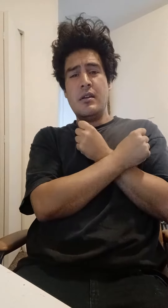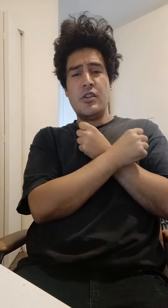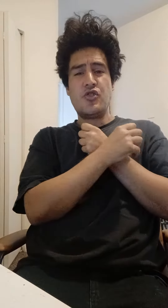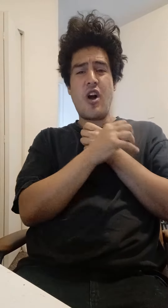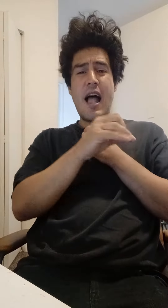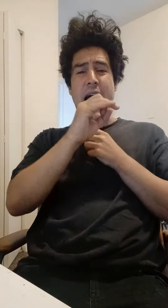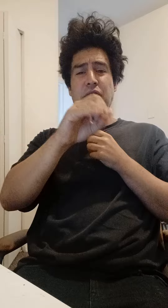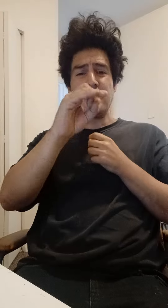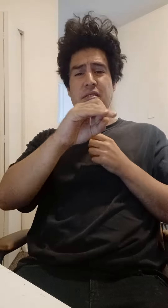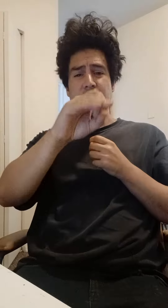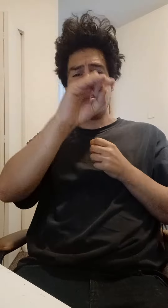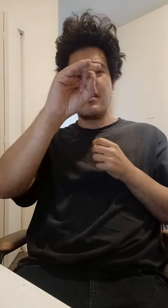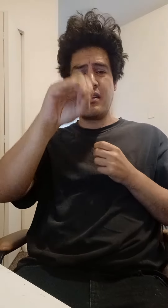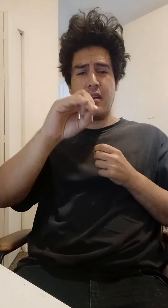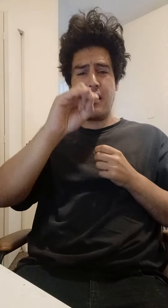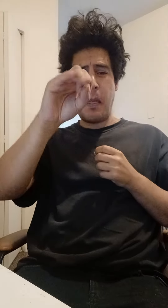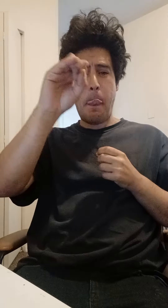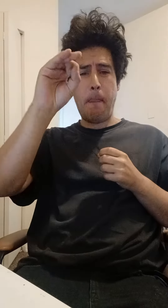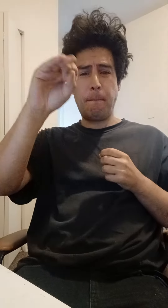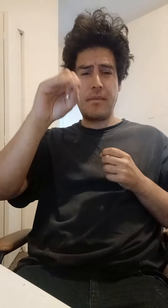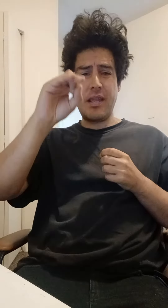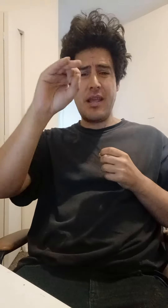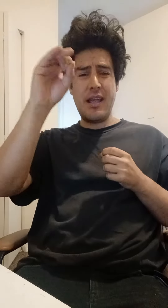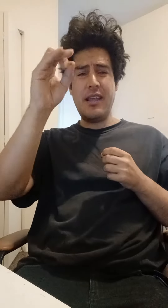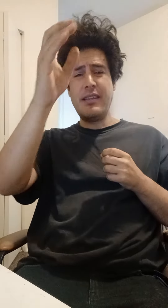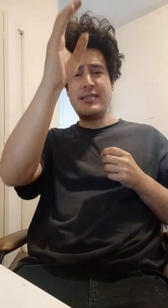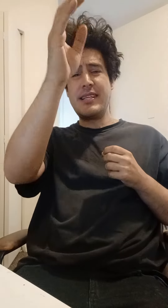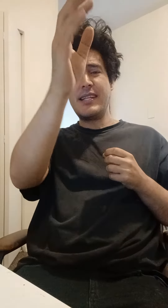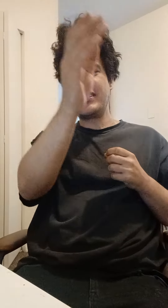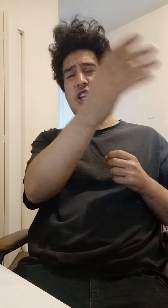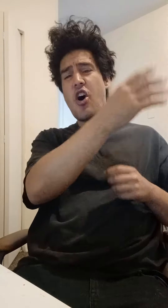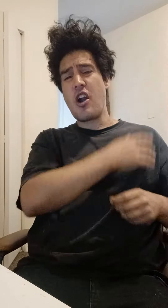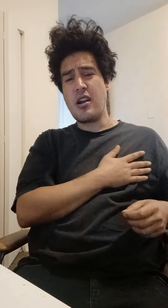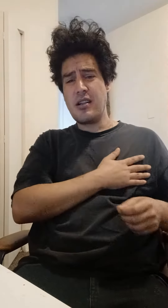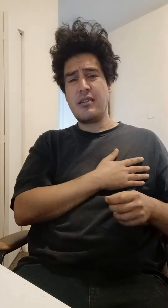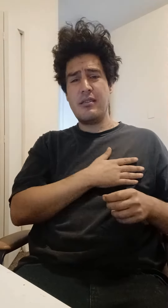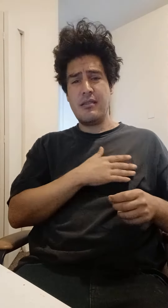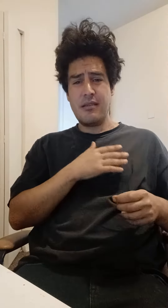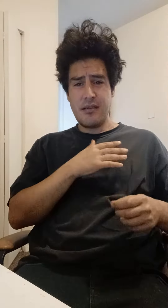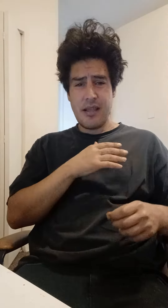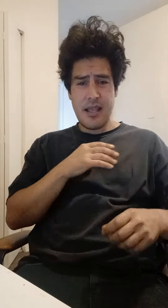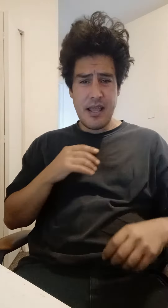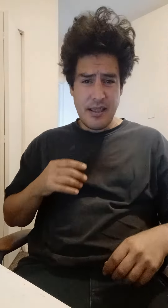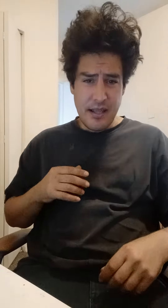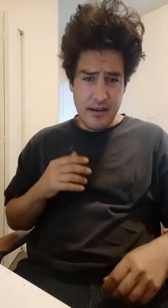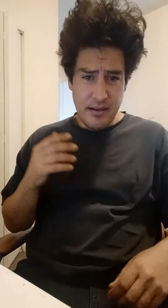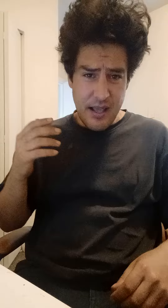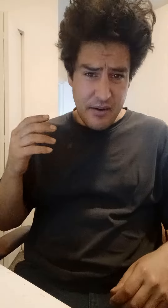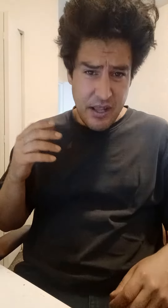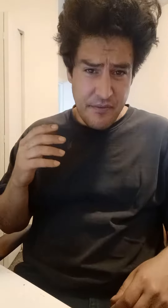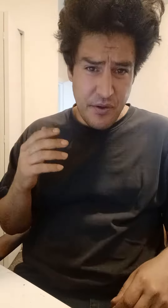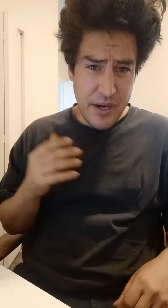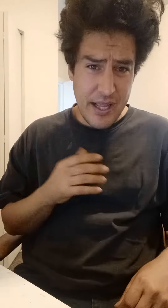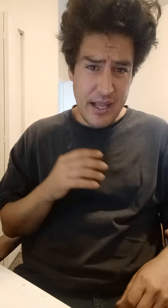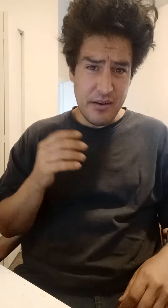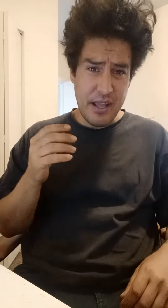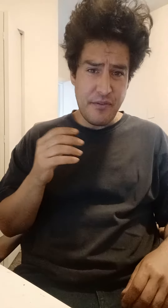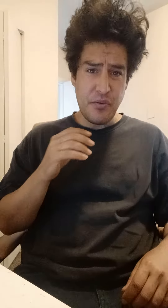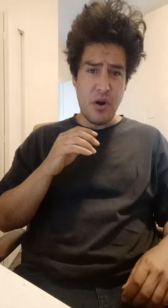draw a house and then send it to the heart and then it'll give you any it'll give you a